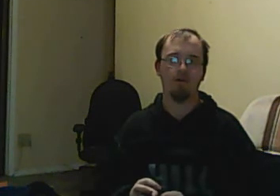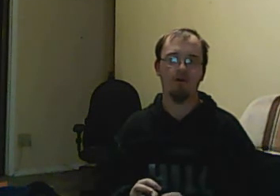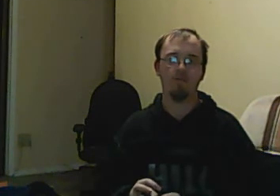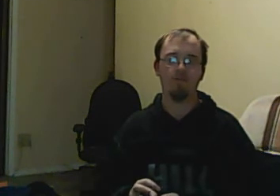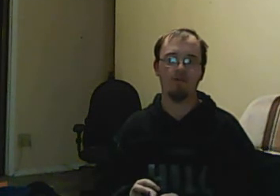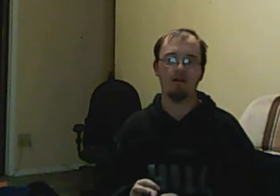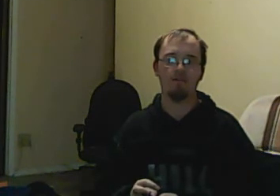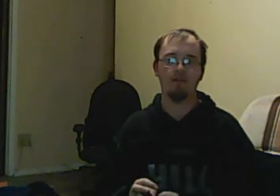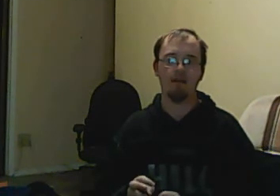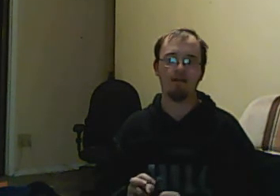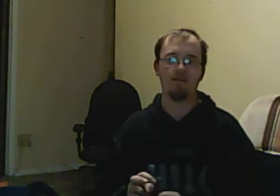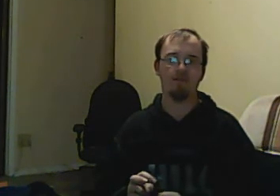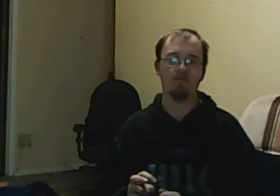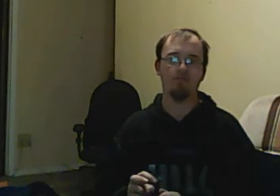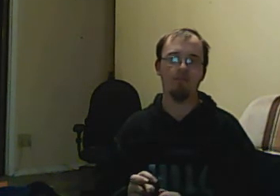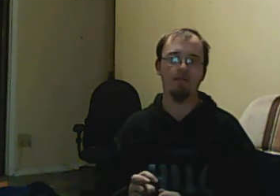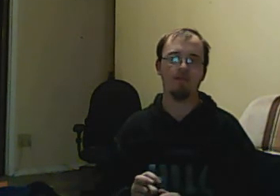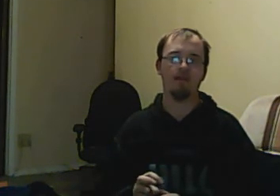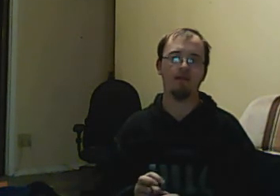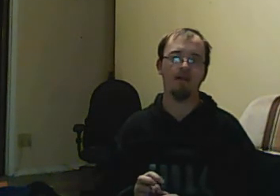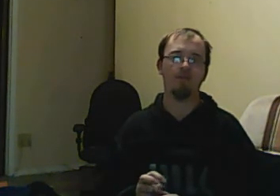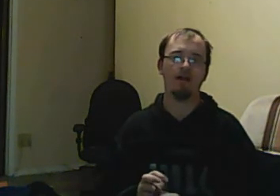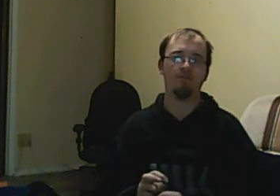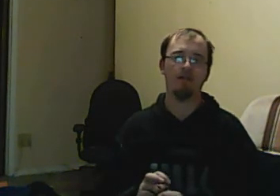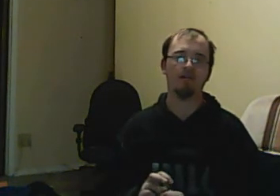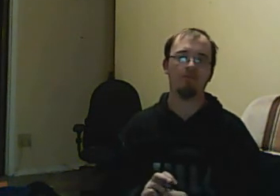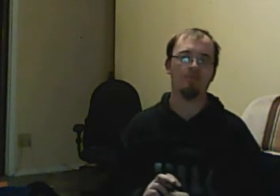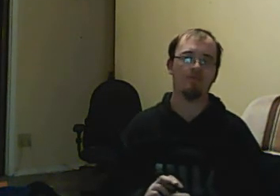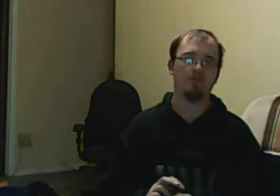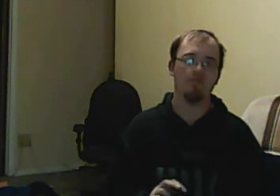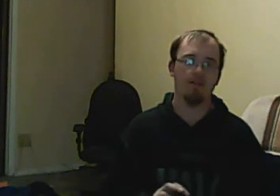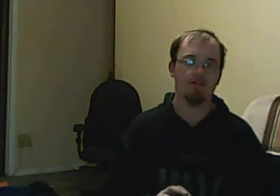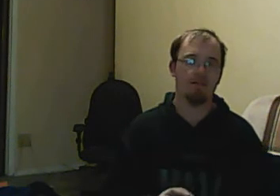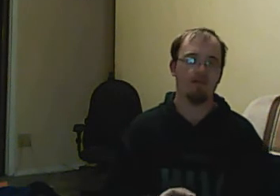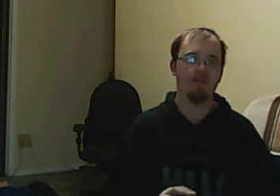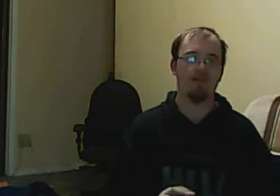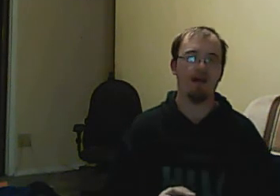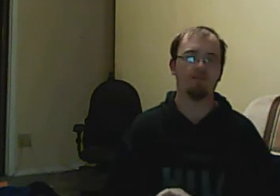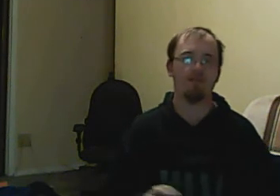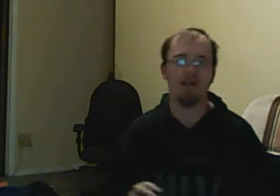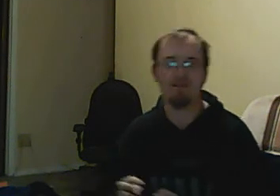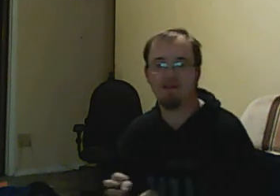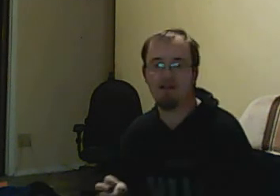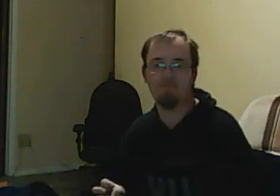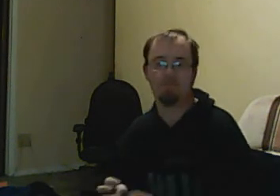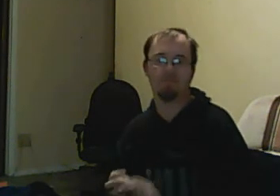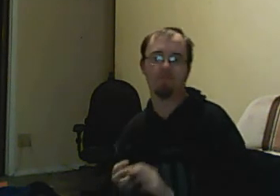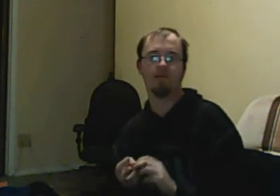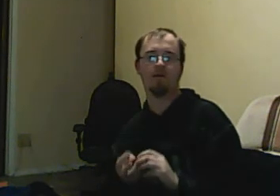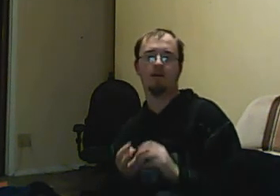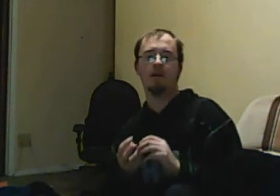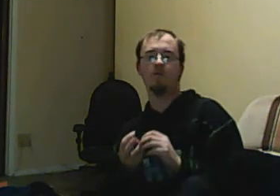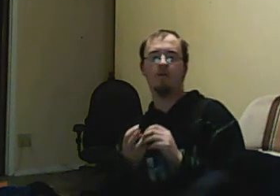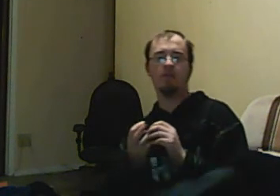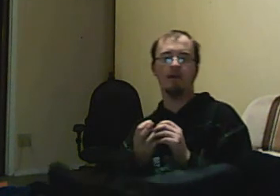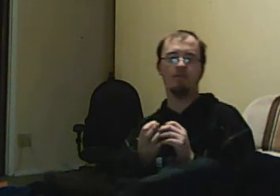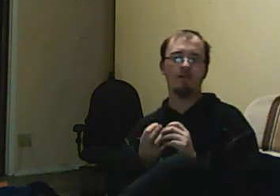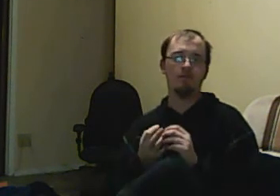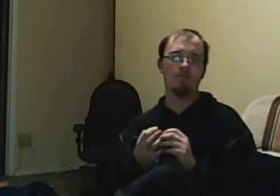Open to where they can see there's no bullets and every actor had to confirm there's no bullets. Then the actor gets the gun. It was only ever loaded